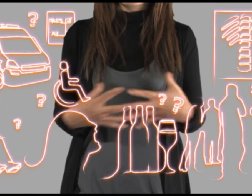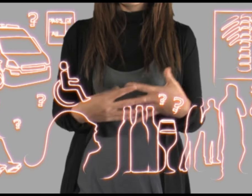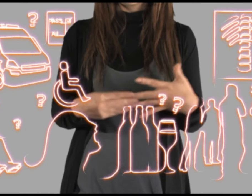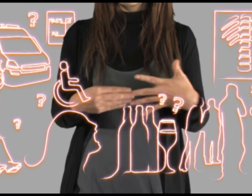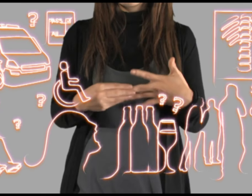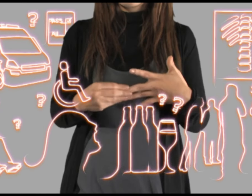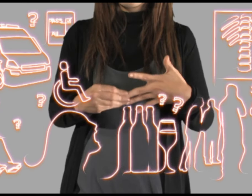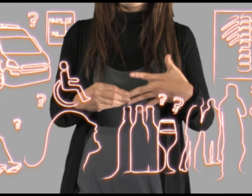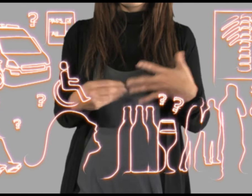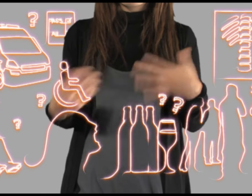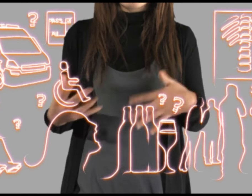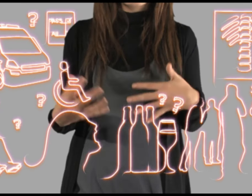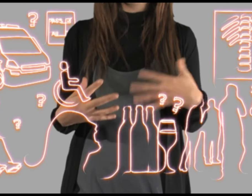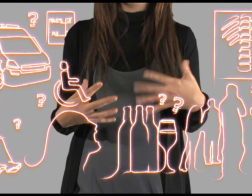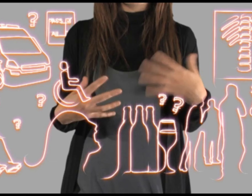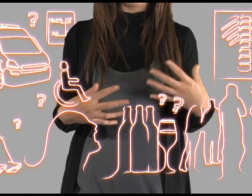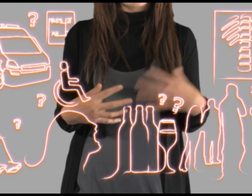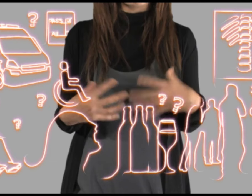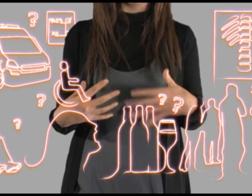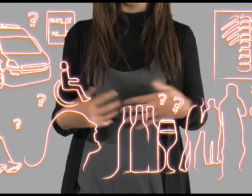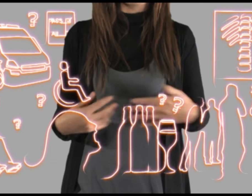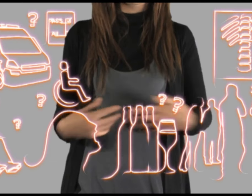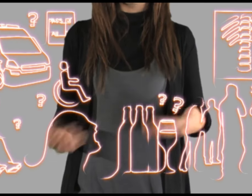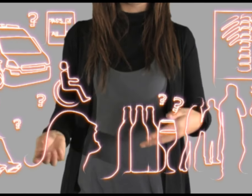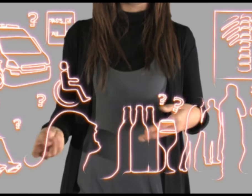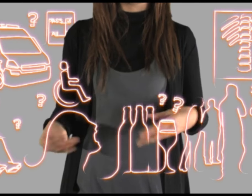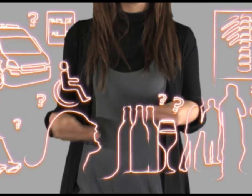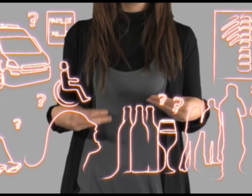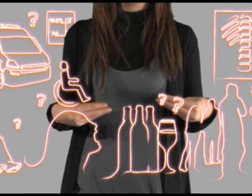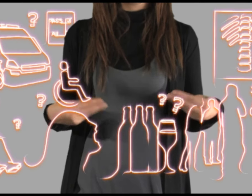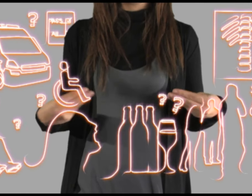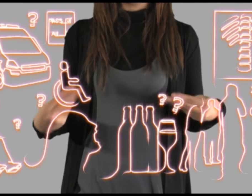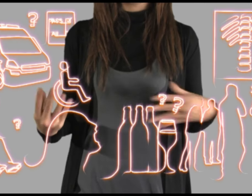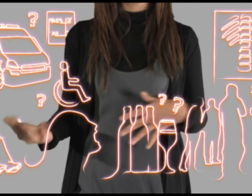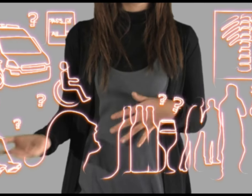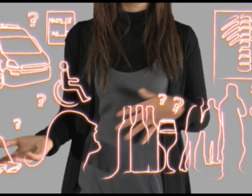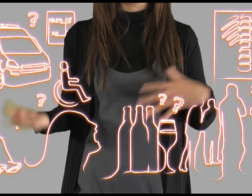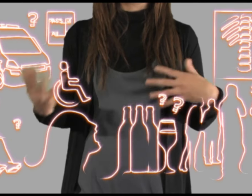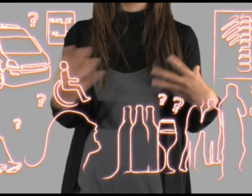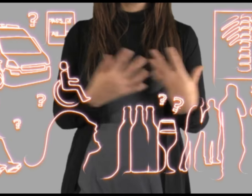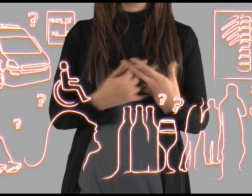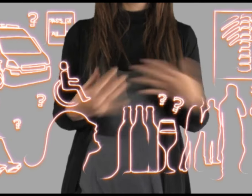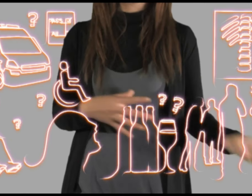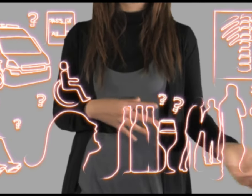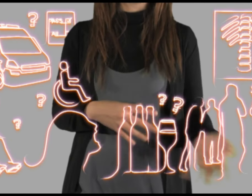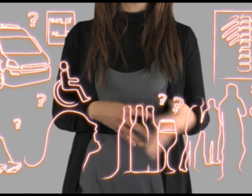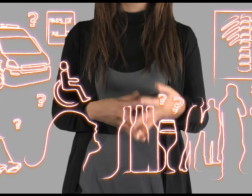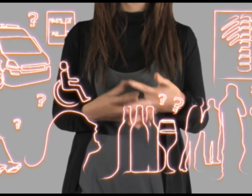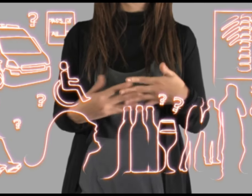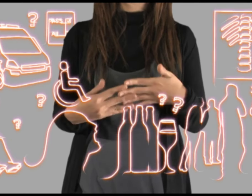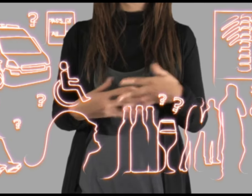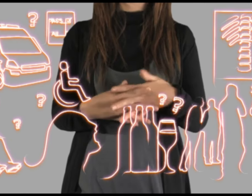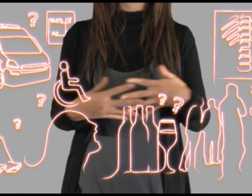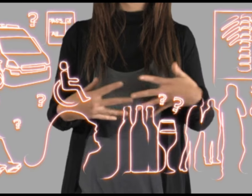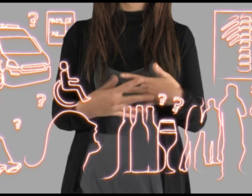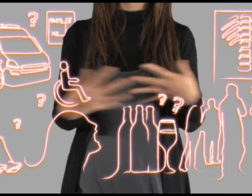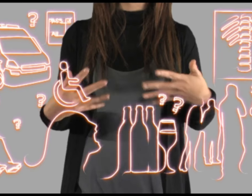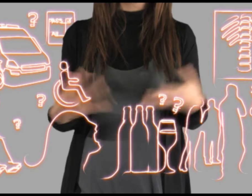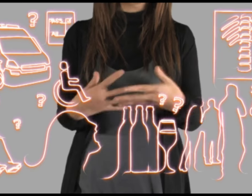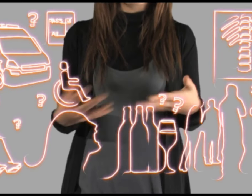mean, me friends say that it wasn't my fault and he was drunk and he walked down the road. But whose fault